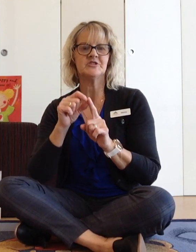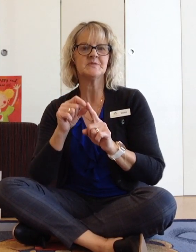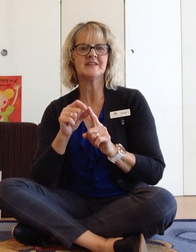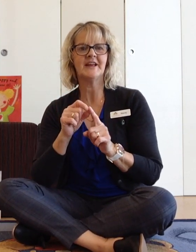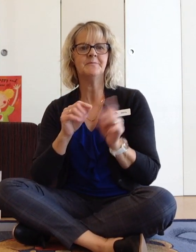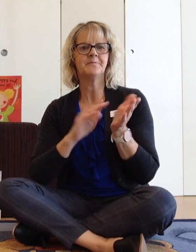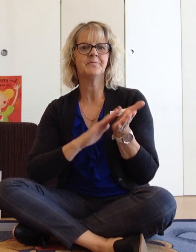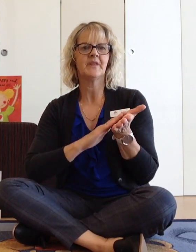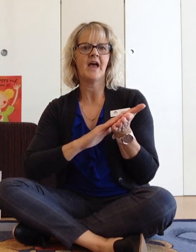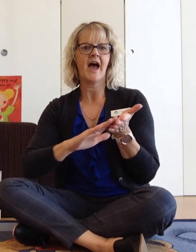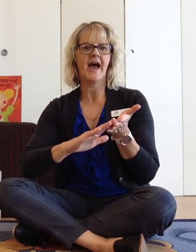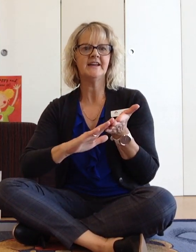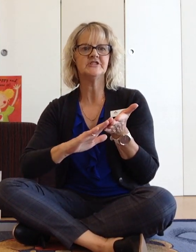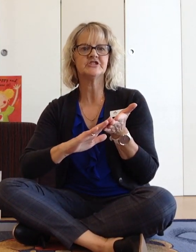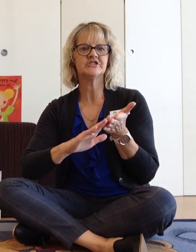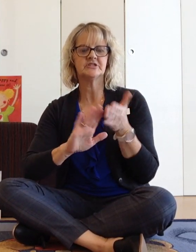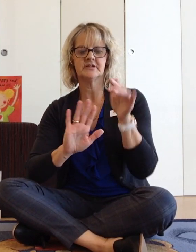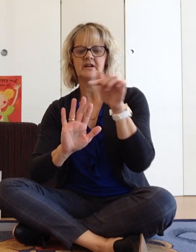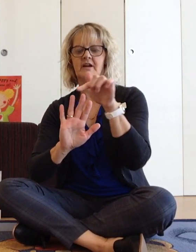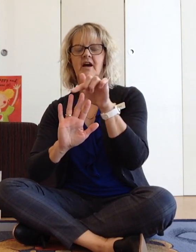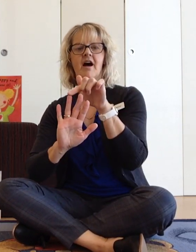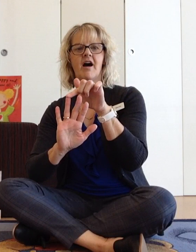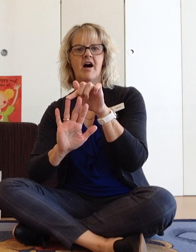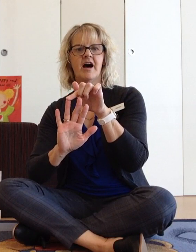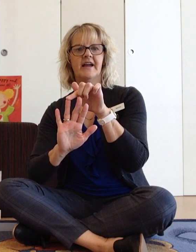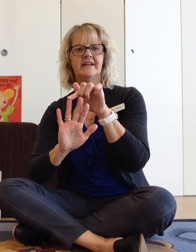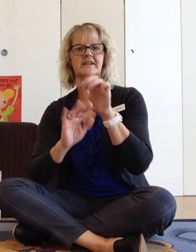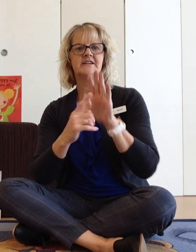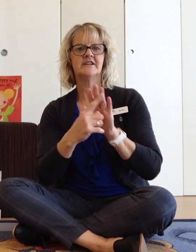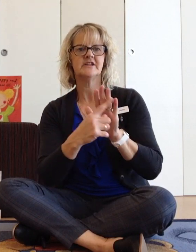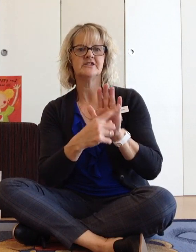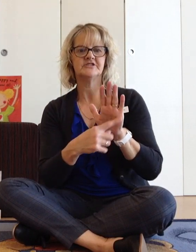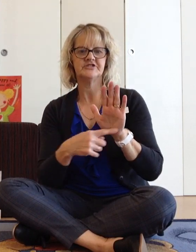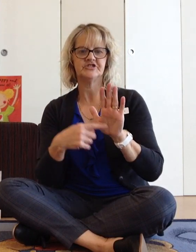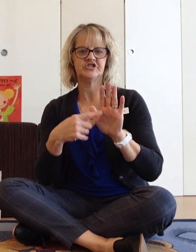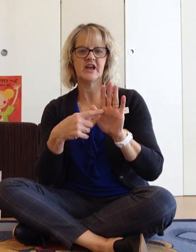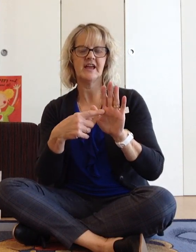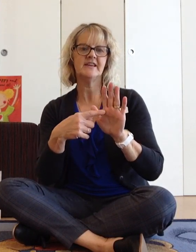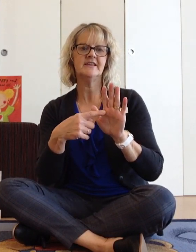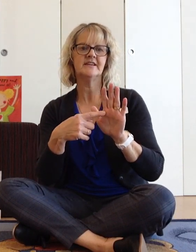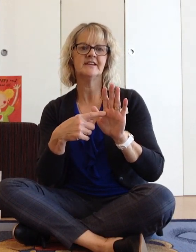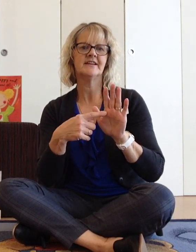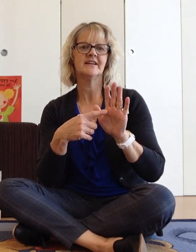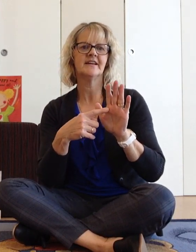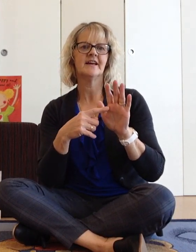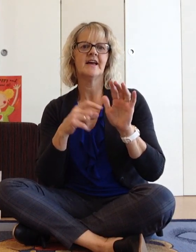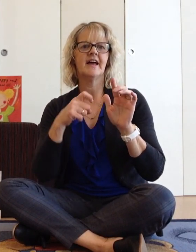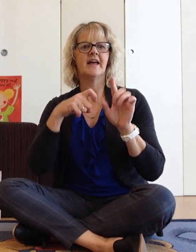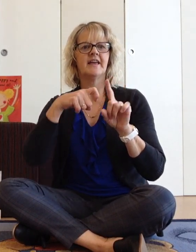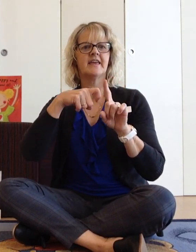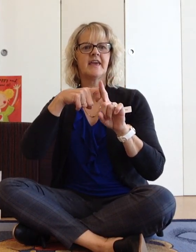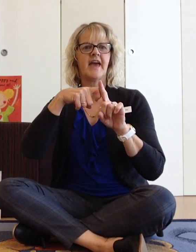those once again. H, I, J, K,